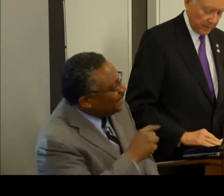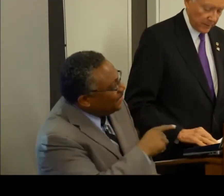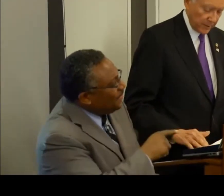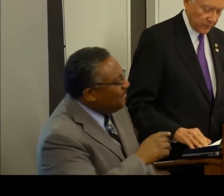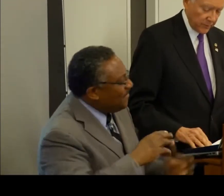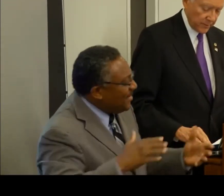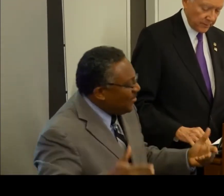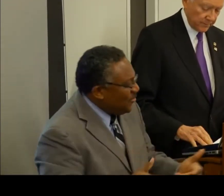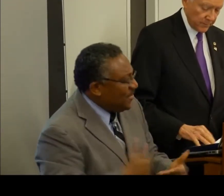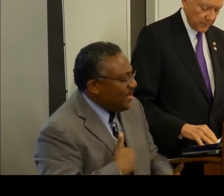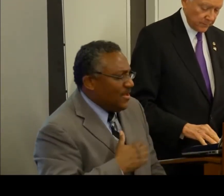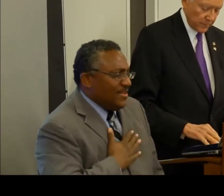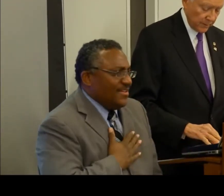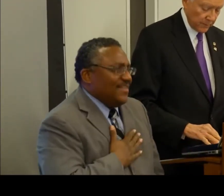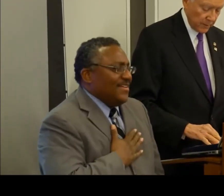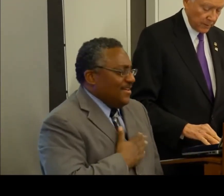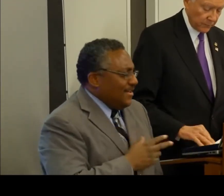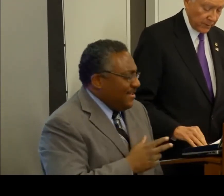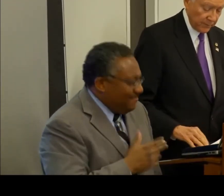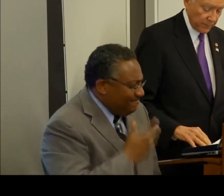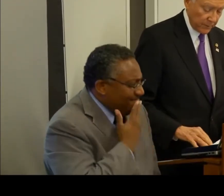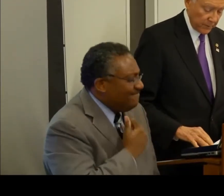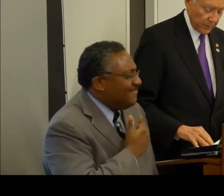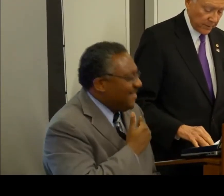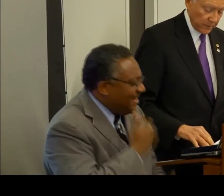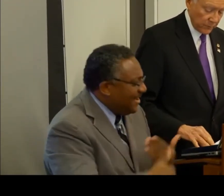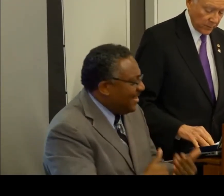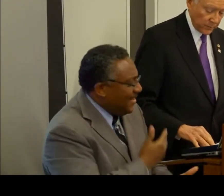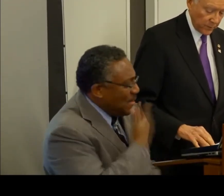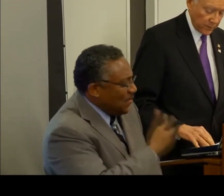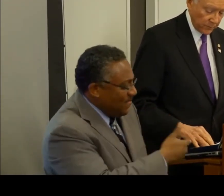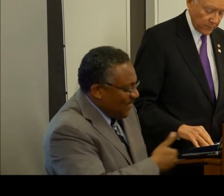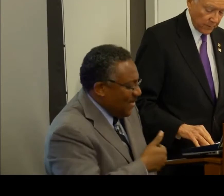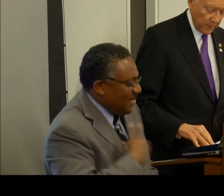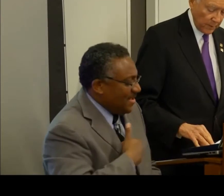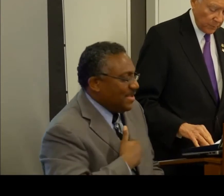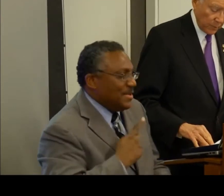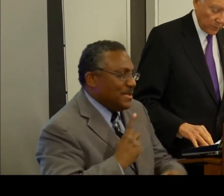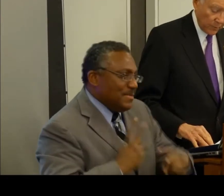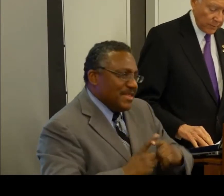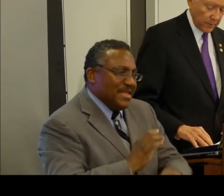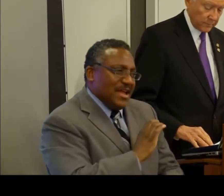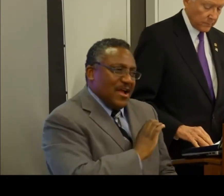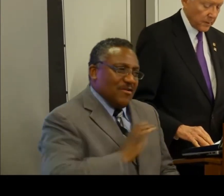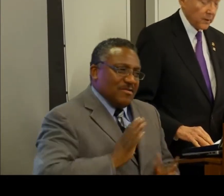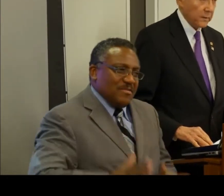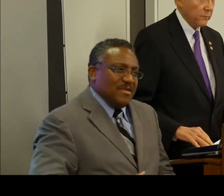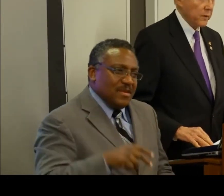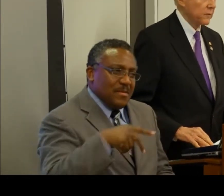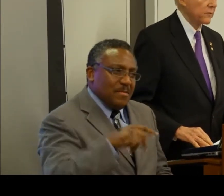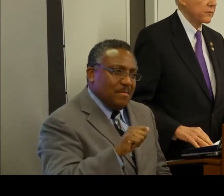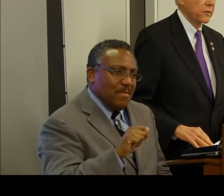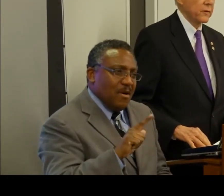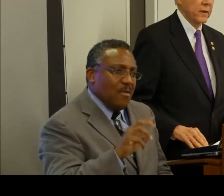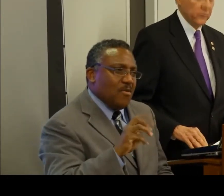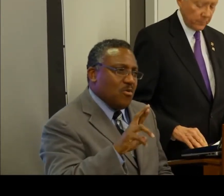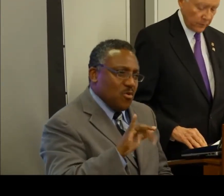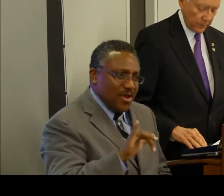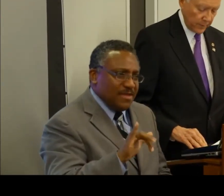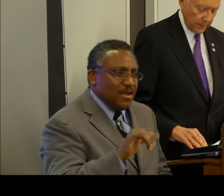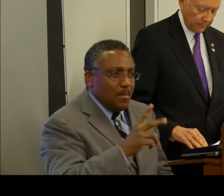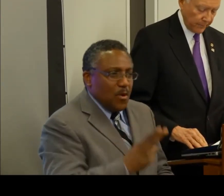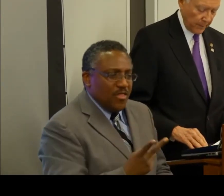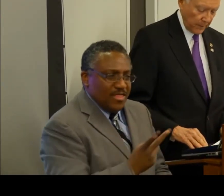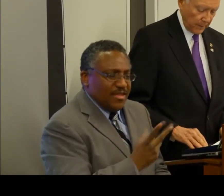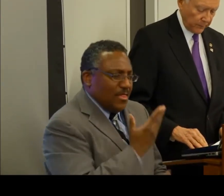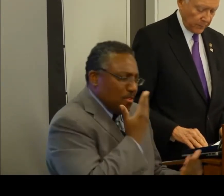introduction and for having me here today, as well as Congressman Pomeroy. I give my sincere thanks